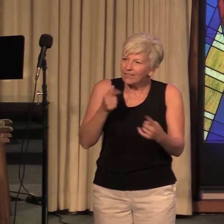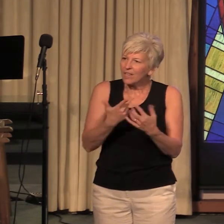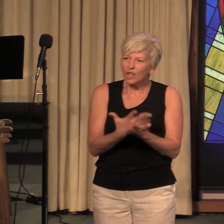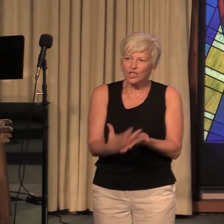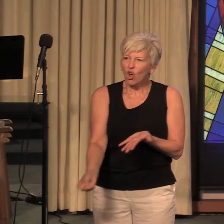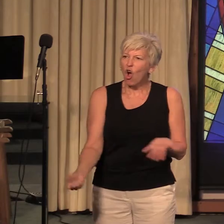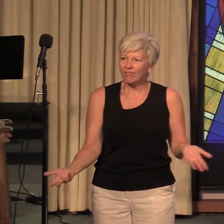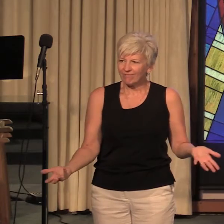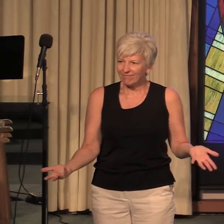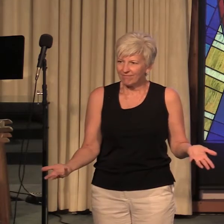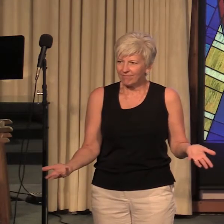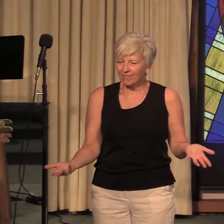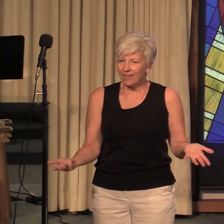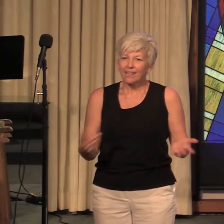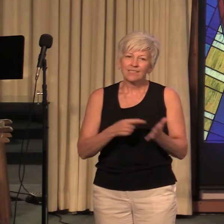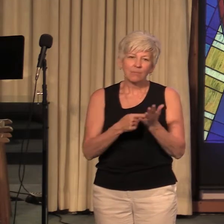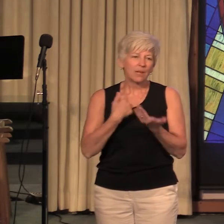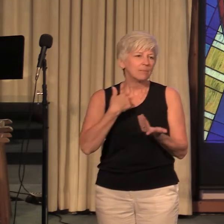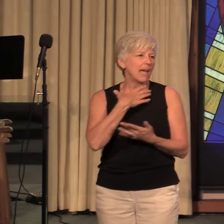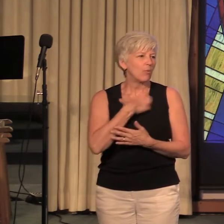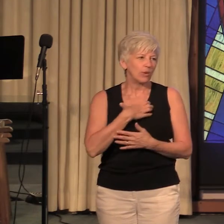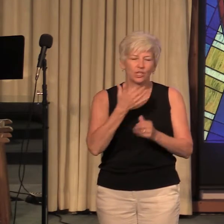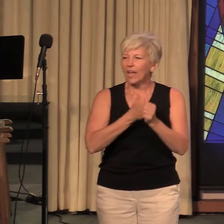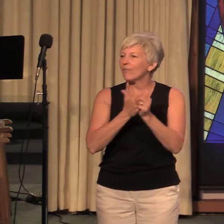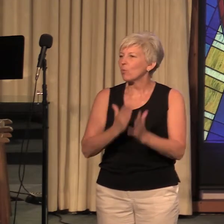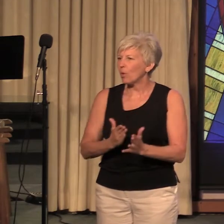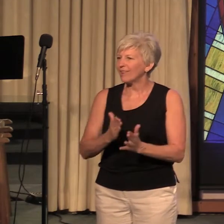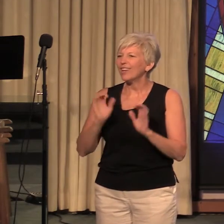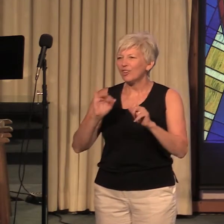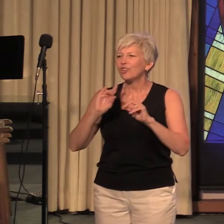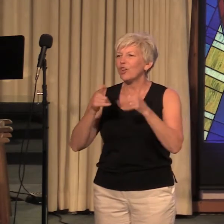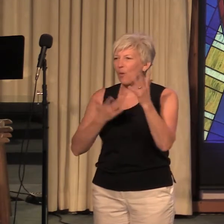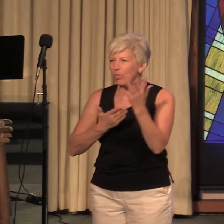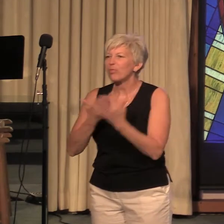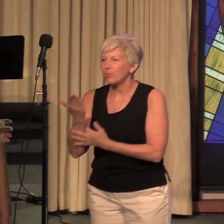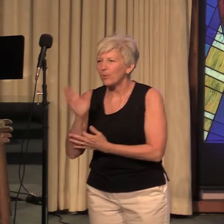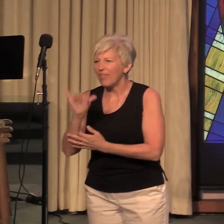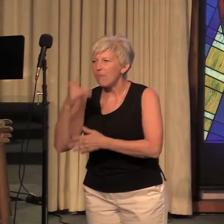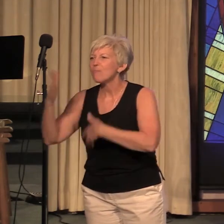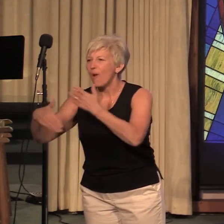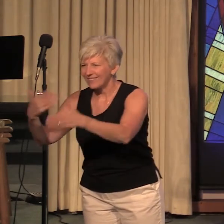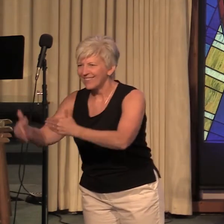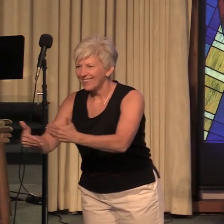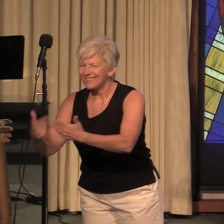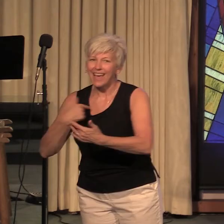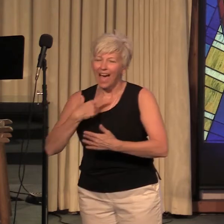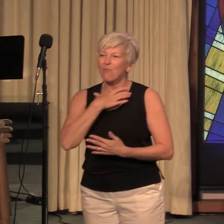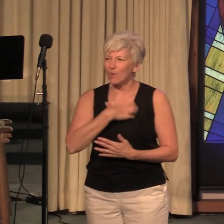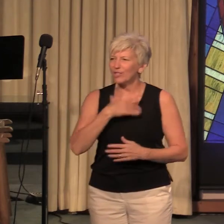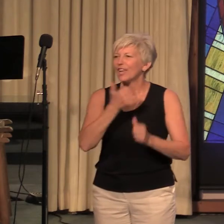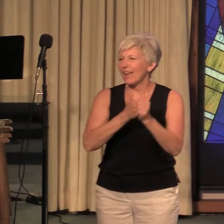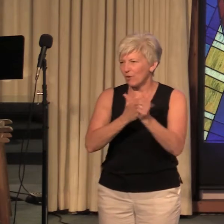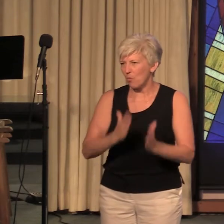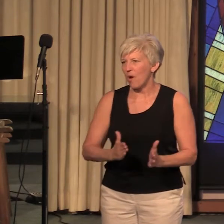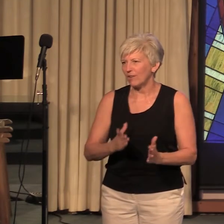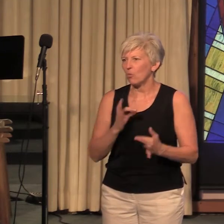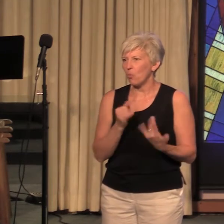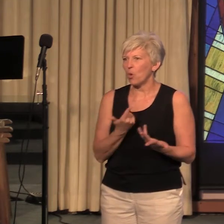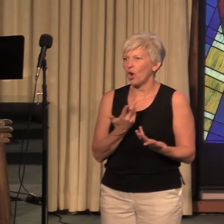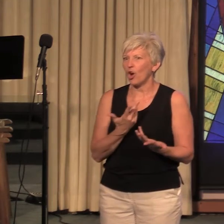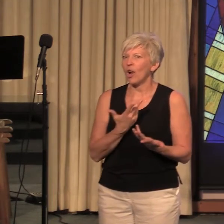I sometimes wish everyone could go through that process I wish everyone were desperate enough to do the